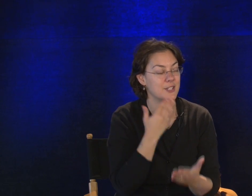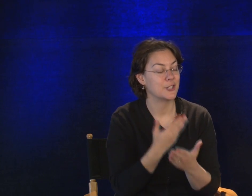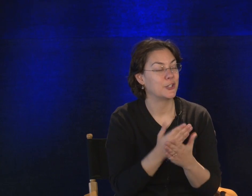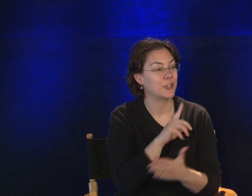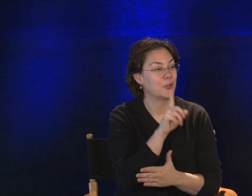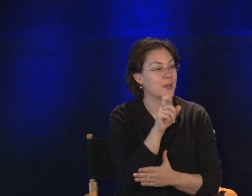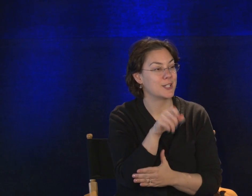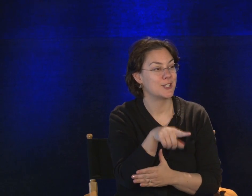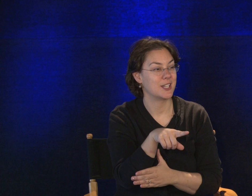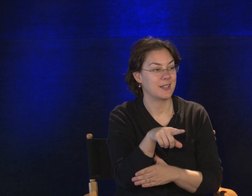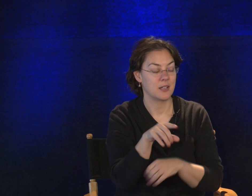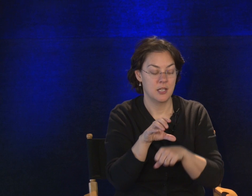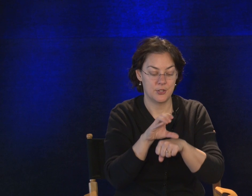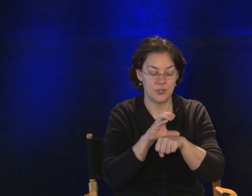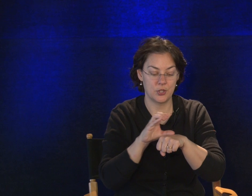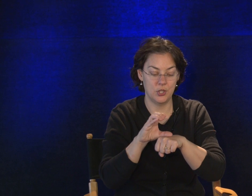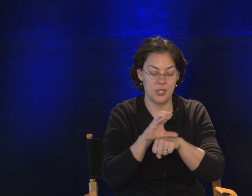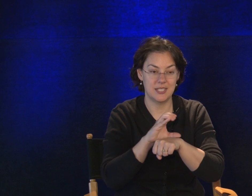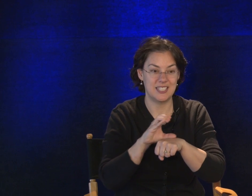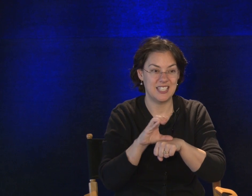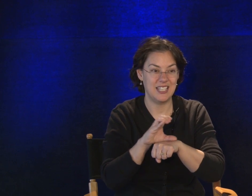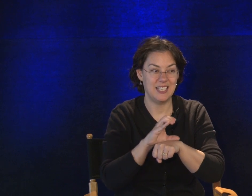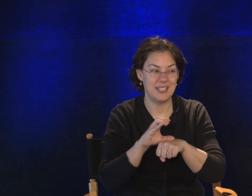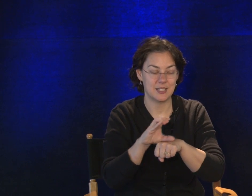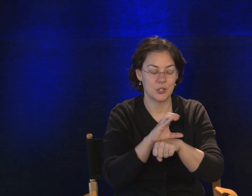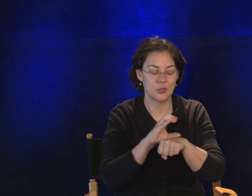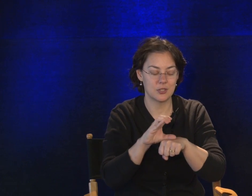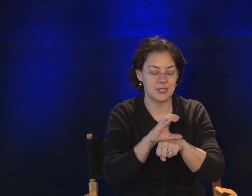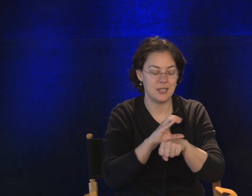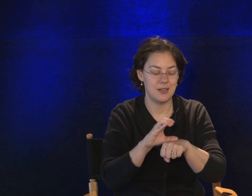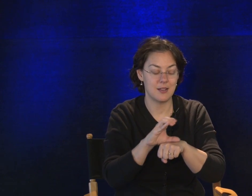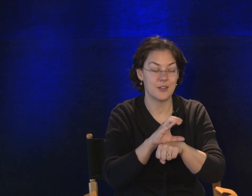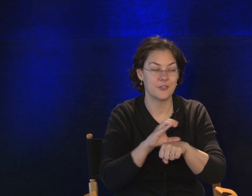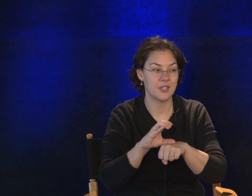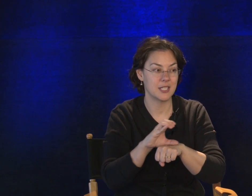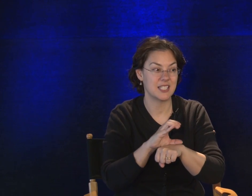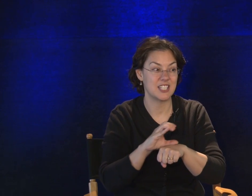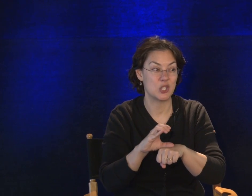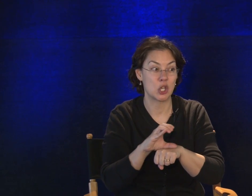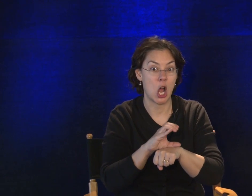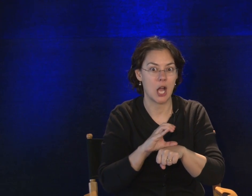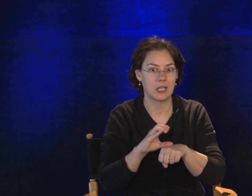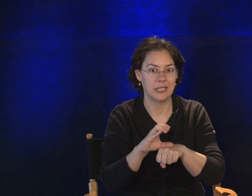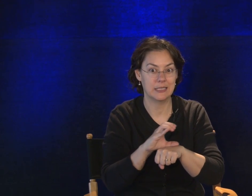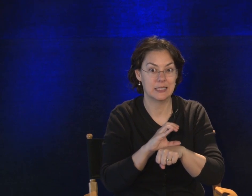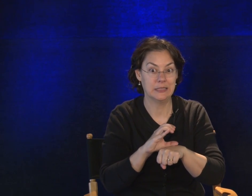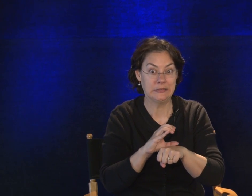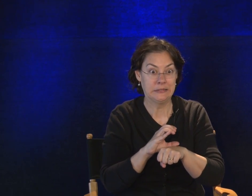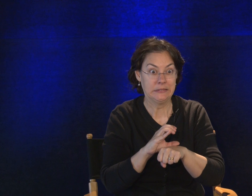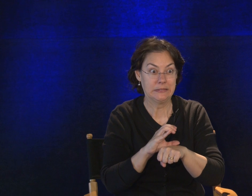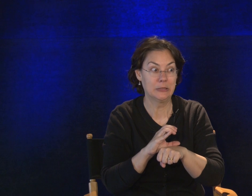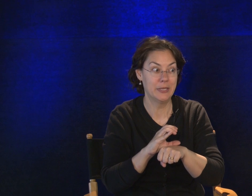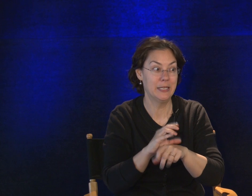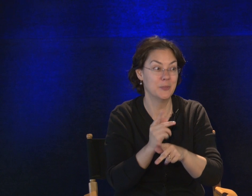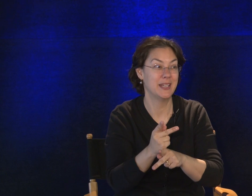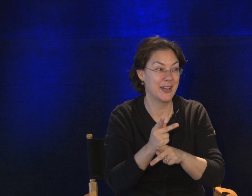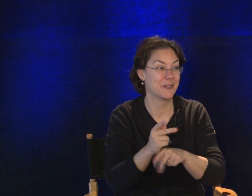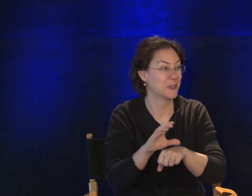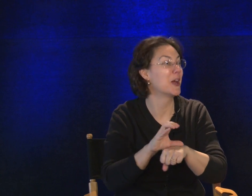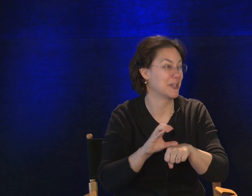is a good question. Circle on a C. Circle C on a fist is chocolate. So we need to be careful not